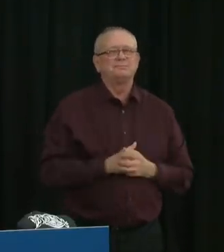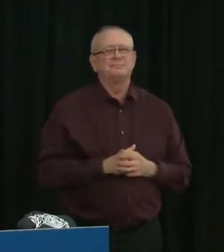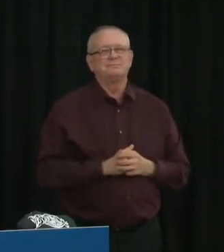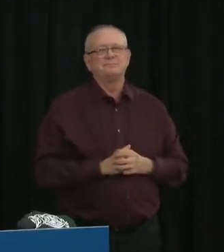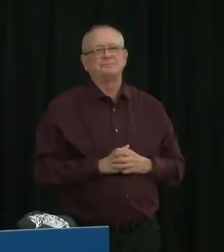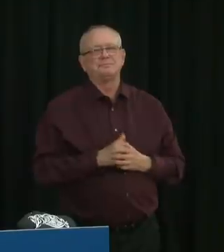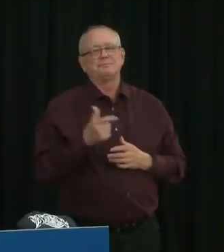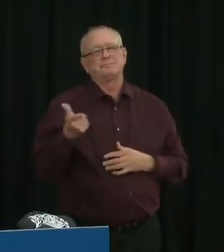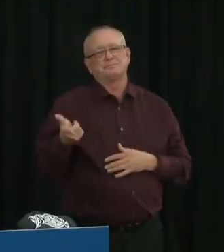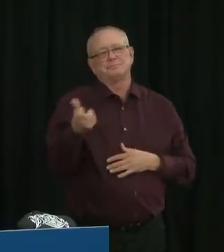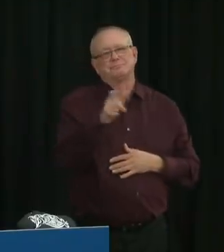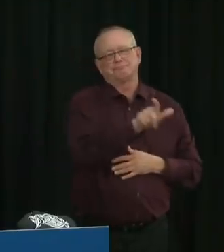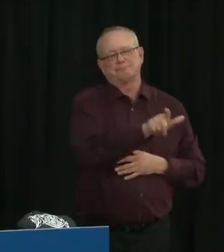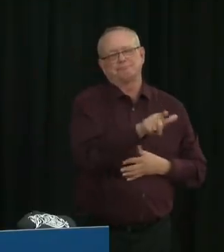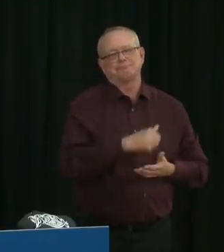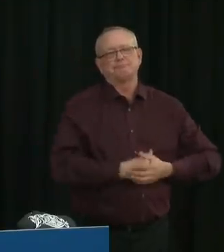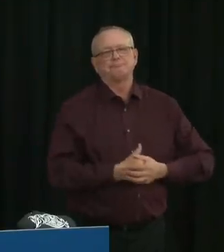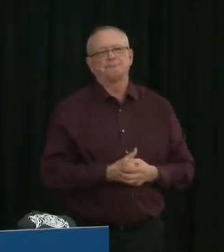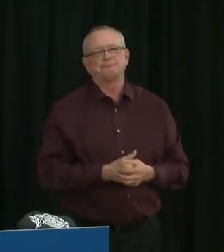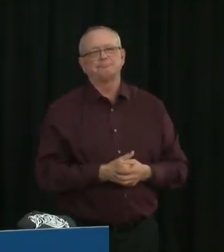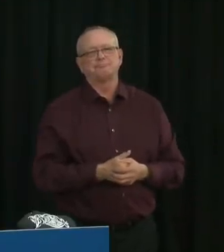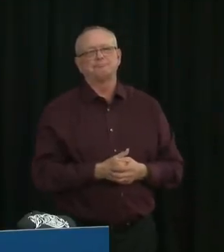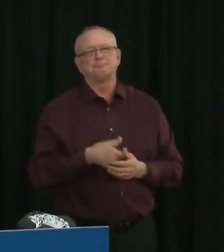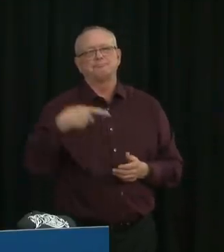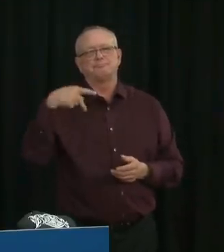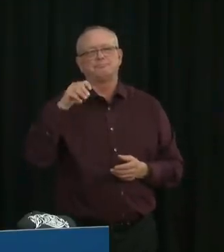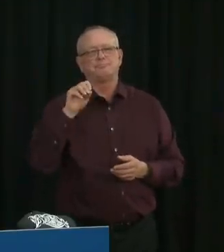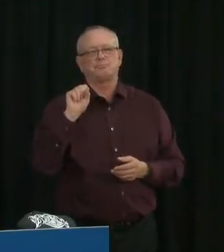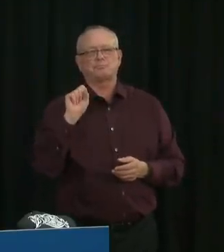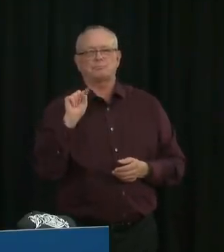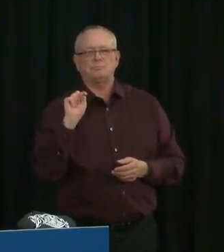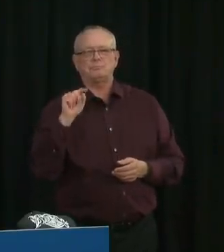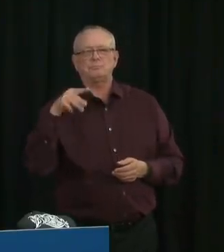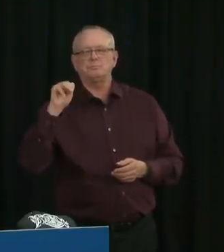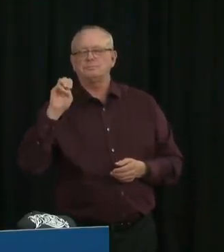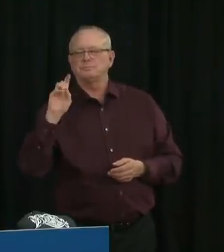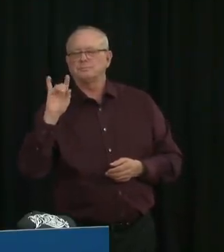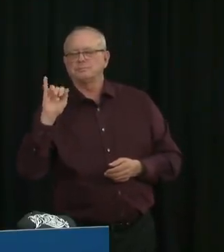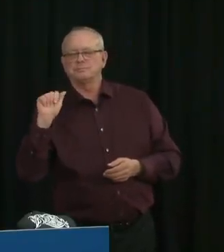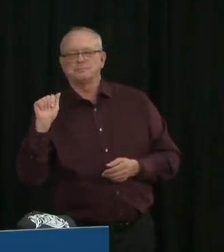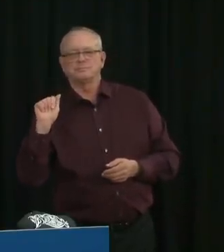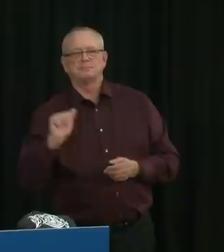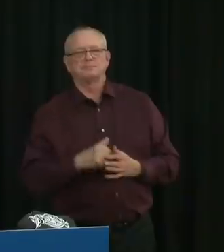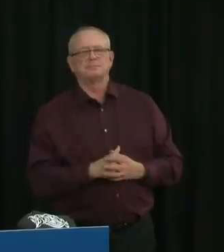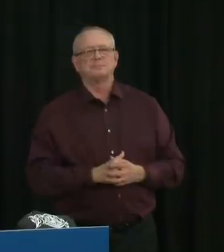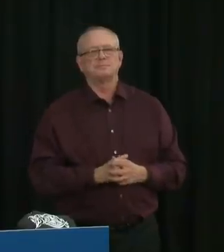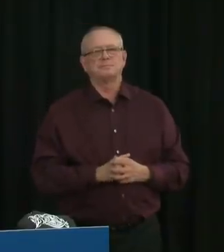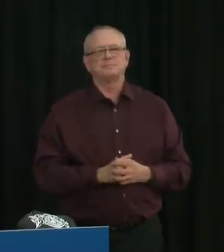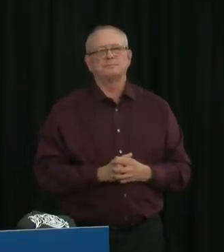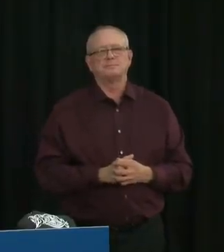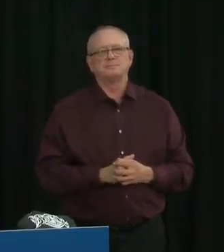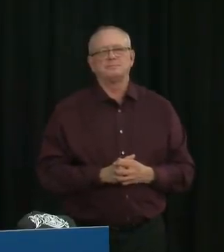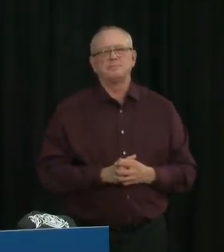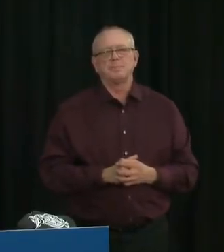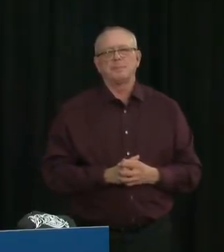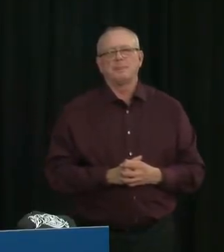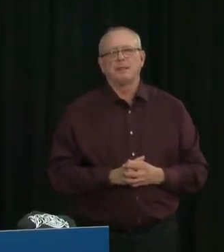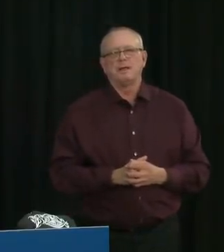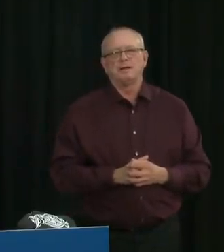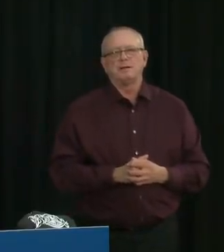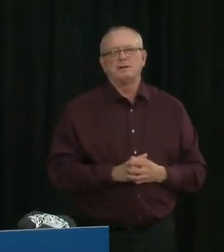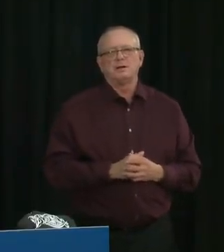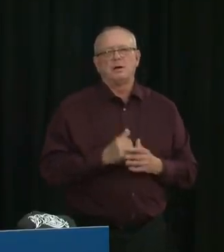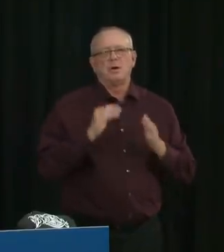Ashley Joana with Post Media. Go ahead, Ashley. Good afternoon. Thank you for taking my call. I'm hoping you can tell us